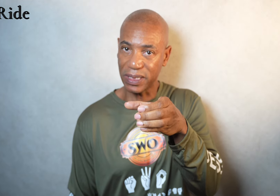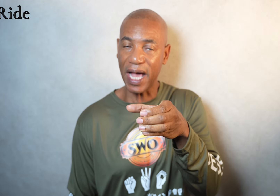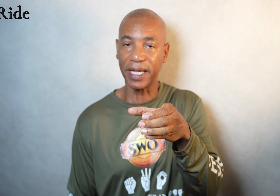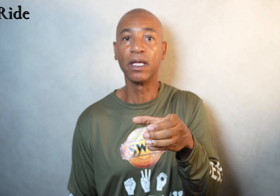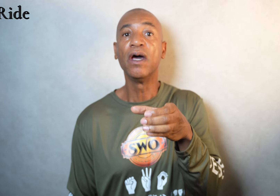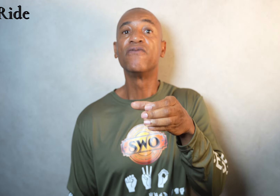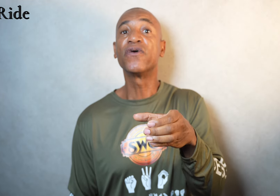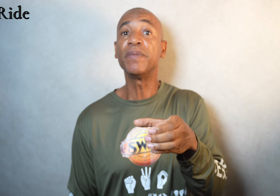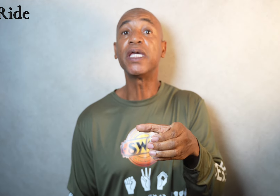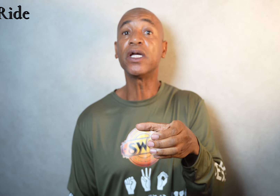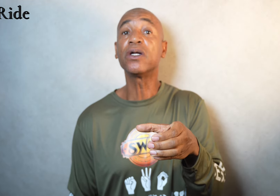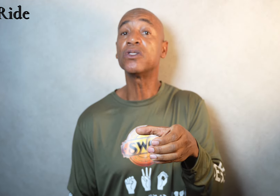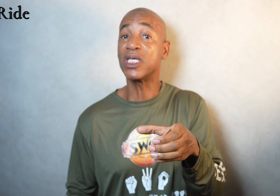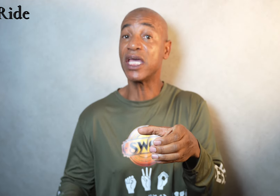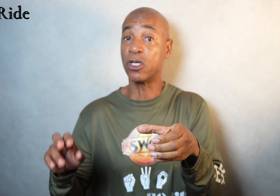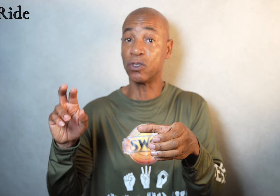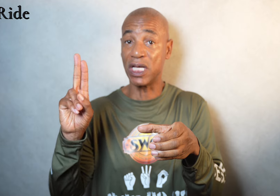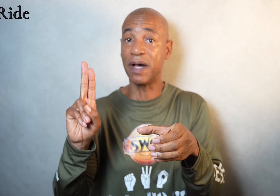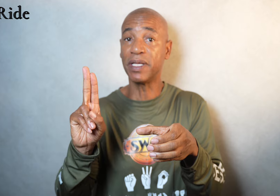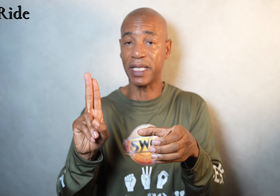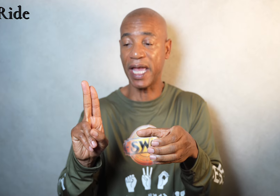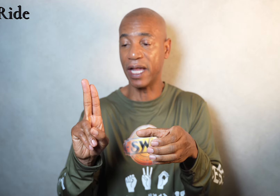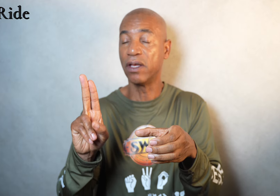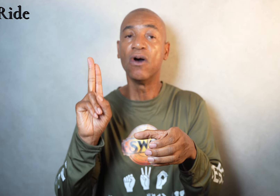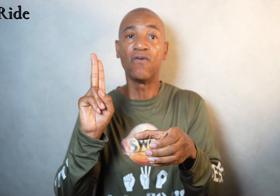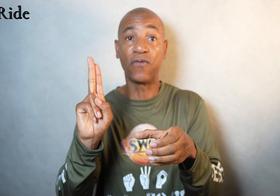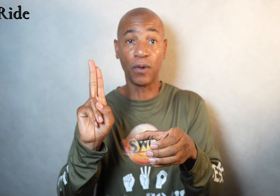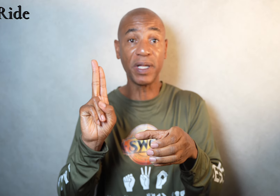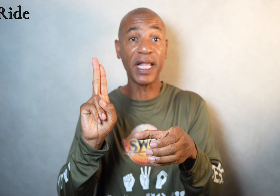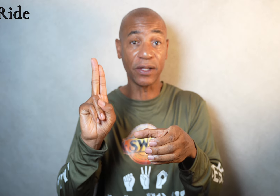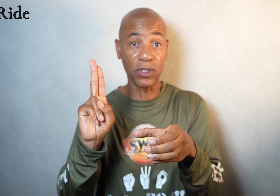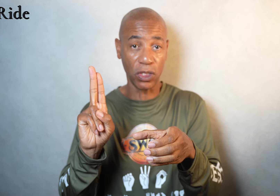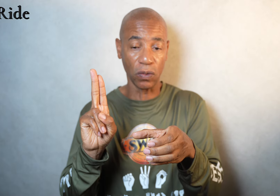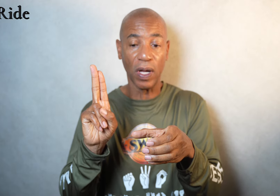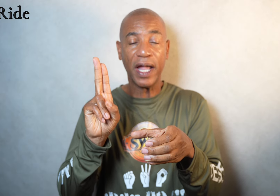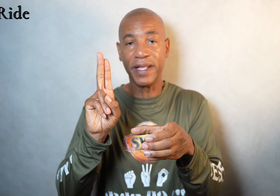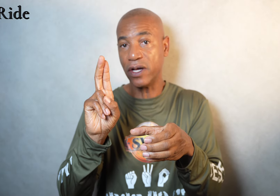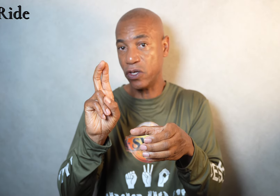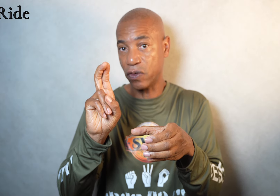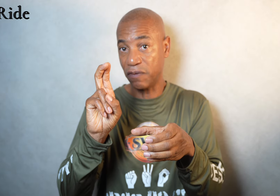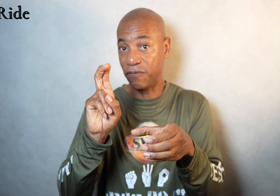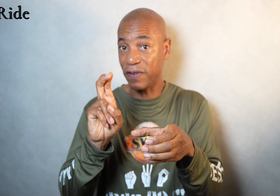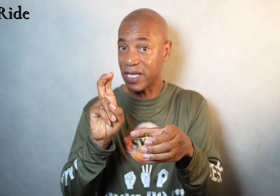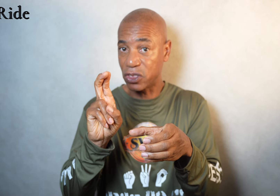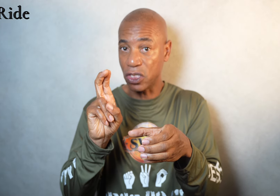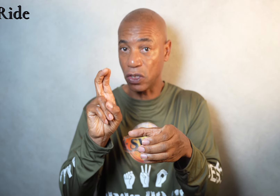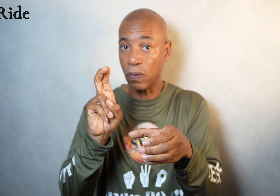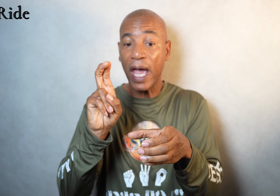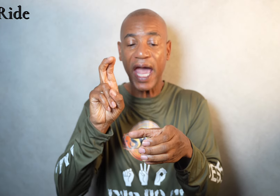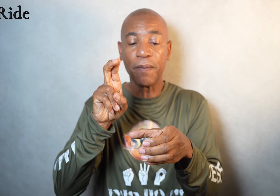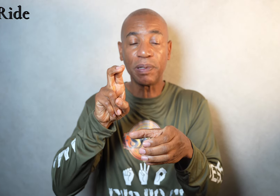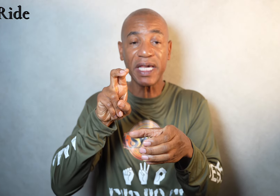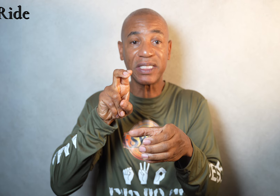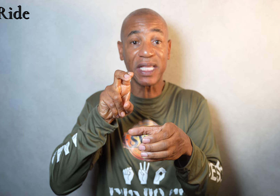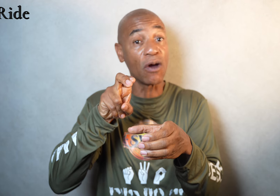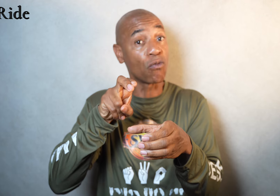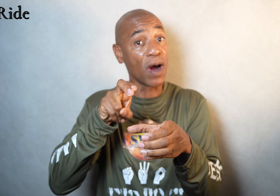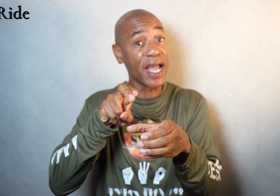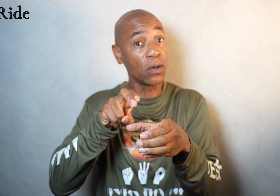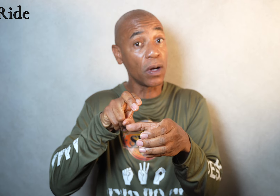side. From here, take your dominant hand, form the letter U. Now, you're going to flex the U and place that right on